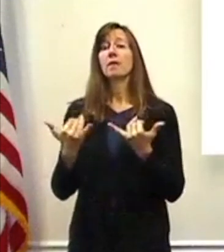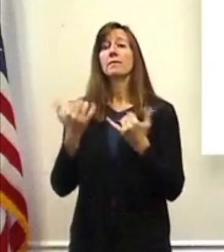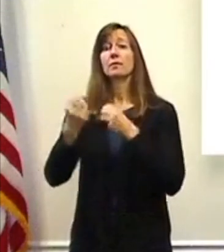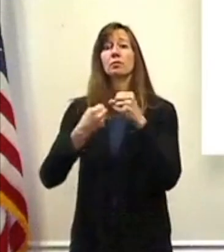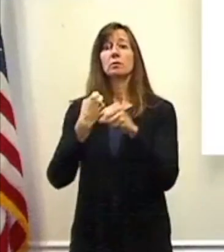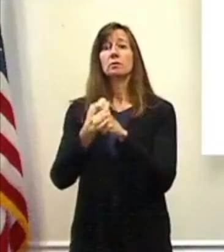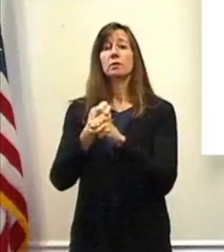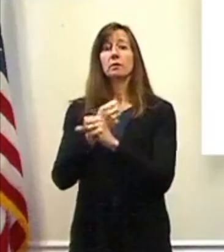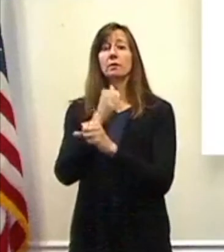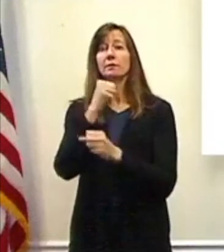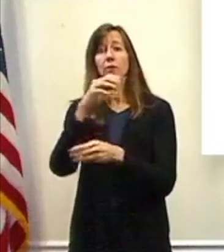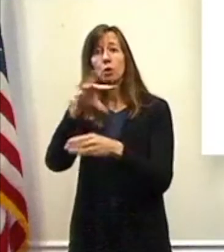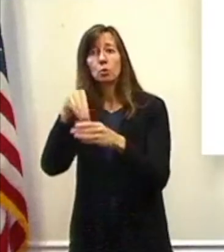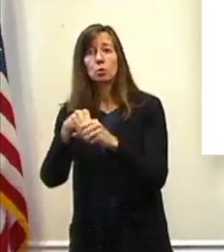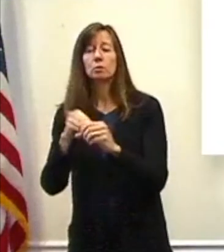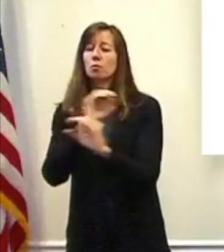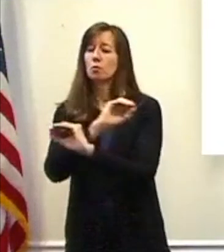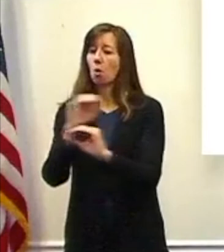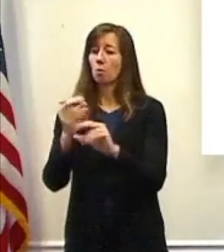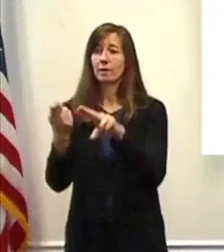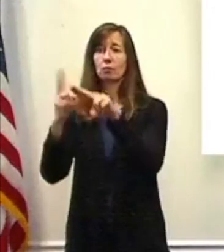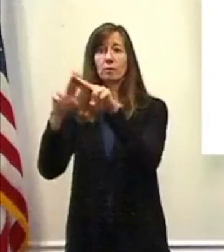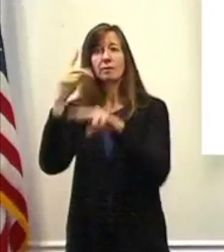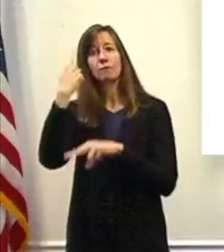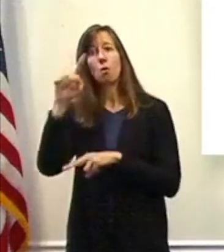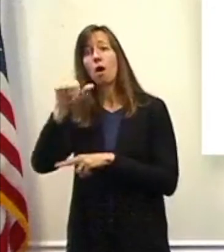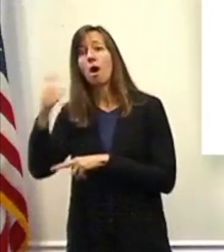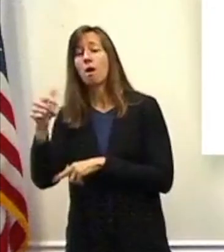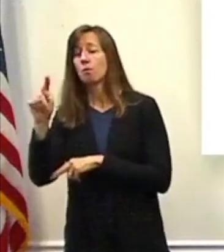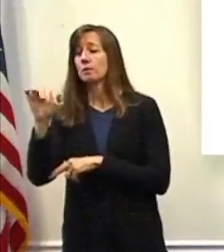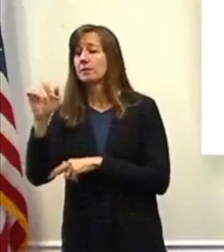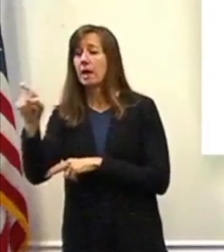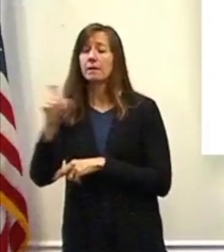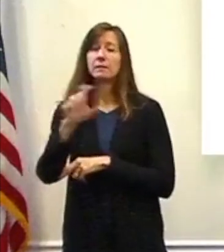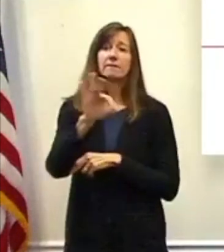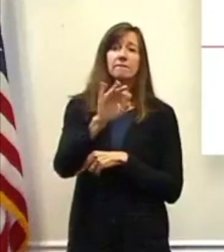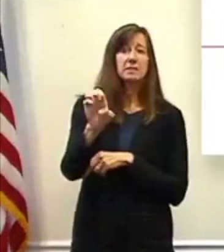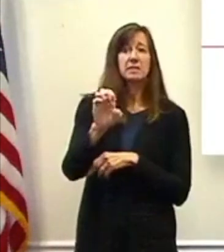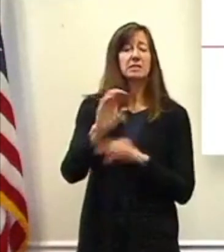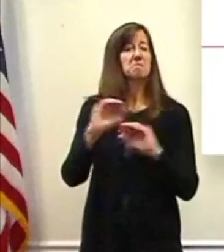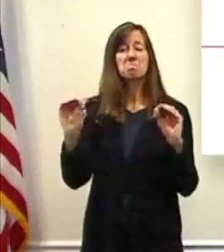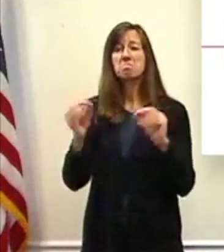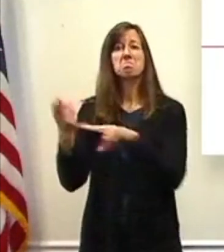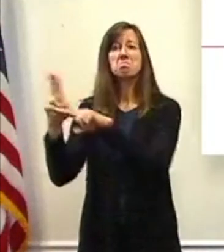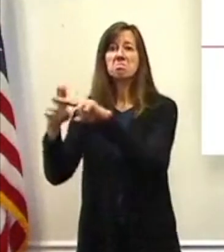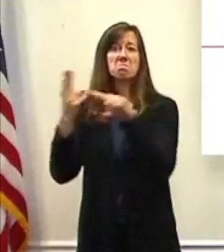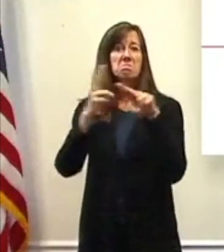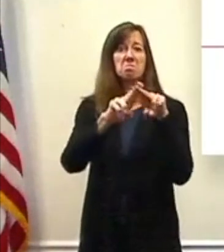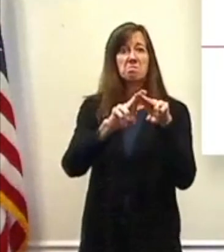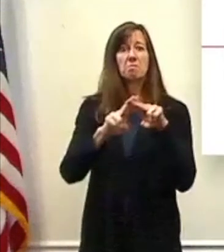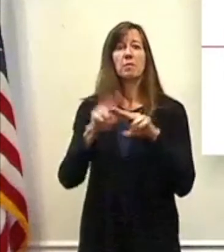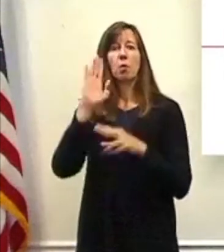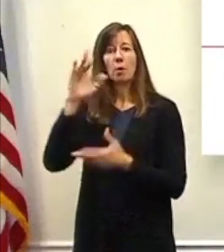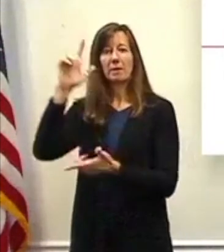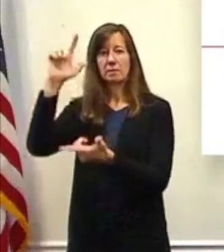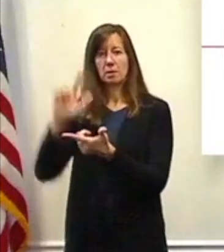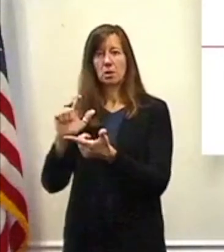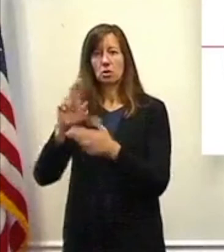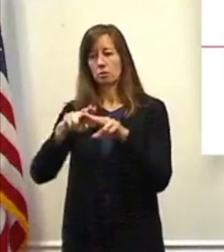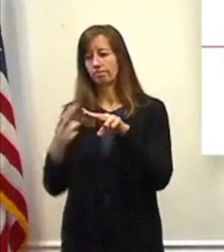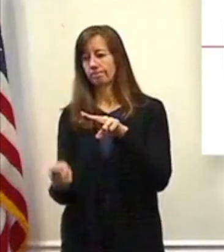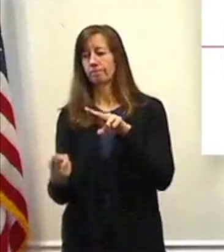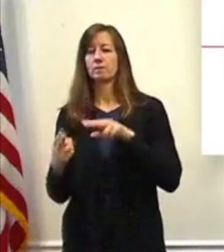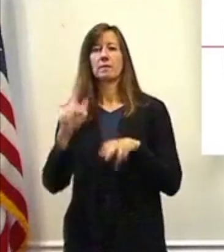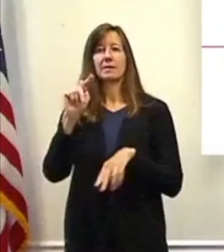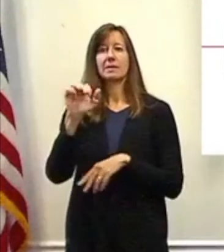other taxes or fees and provides a reduction in the county's tax rate. And so we are both